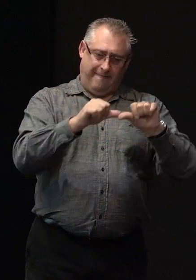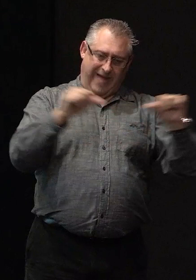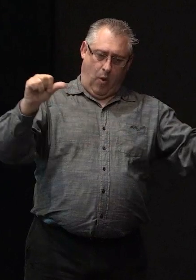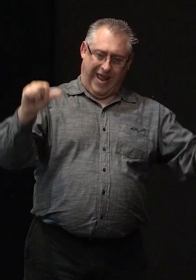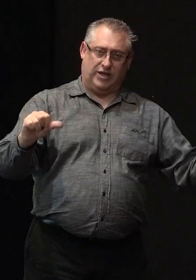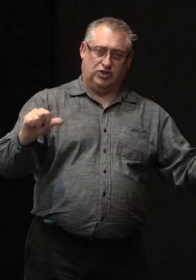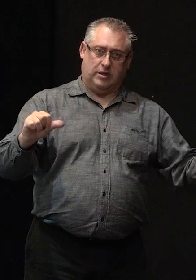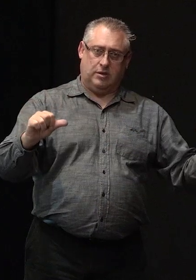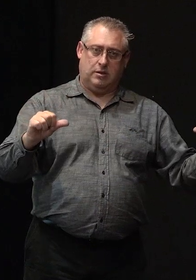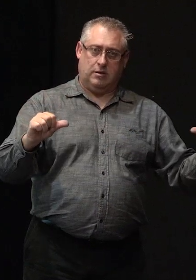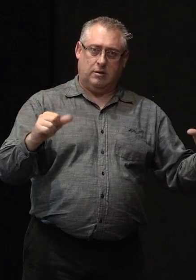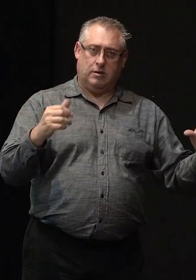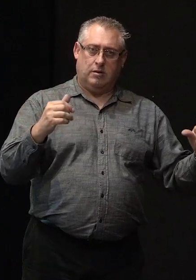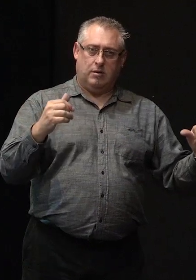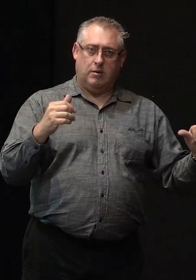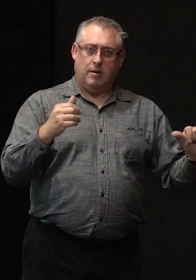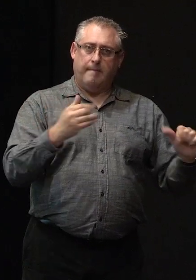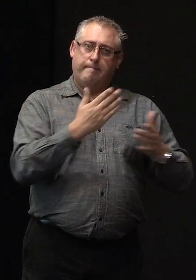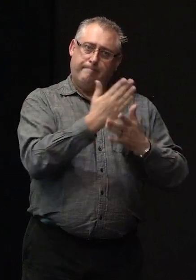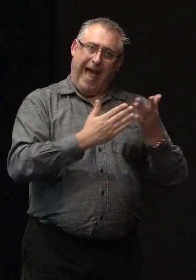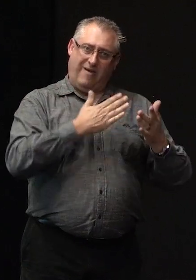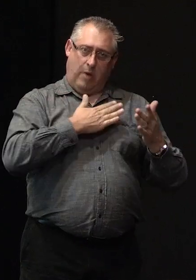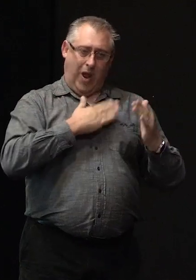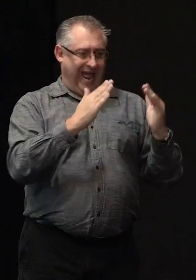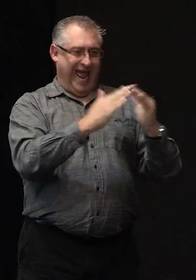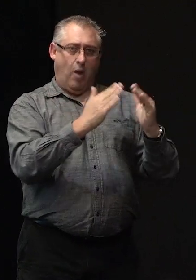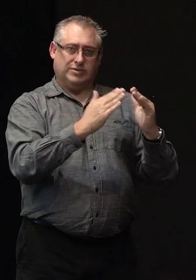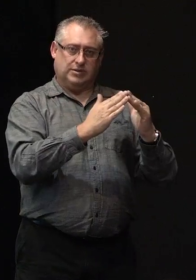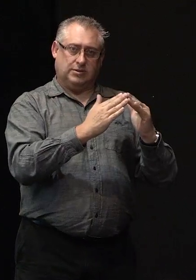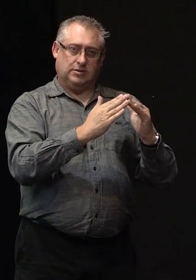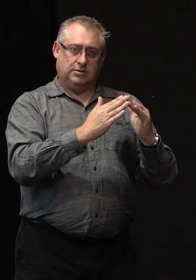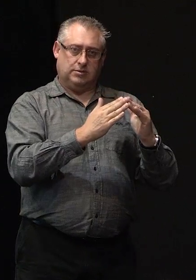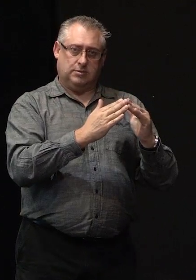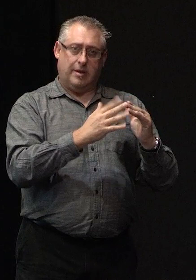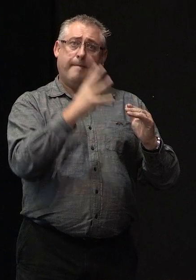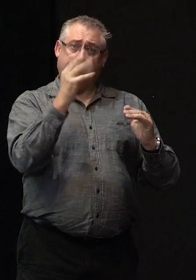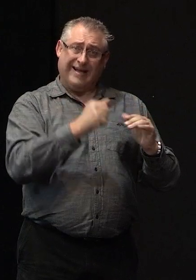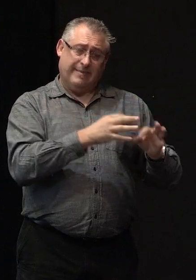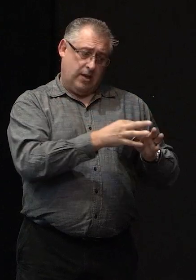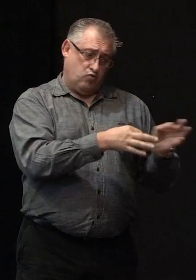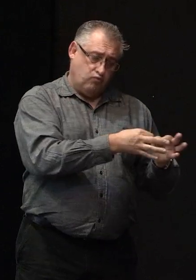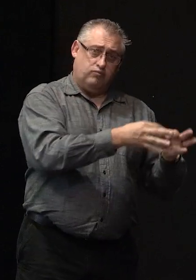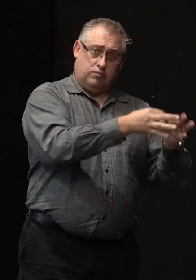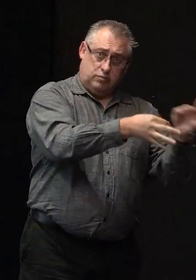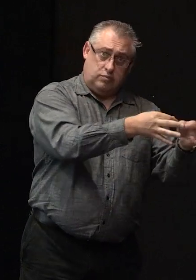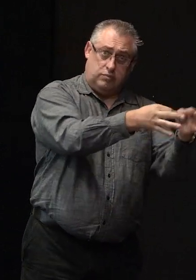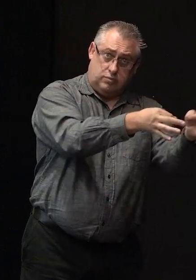ripped out of your house or part of your house relayed and then tied into the existing foundation